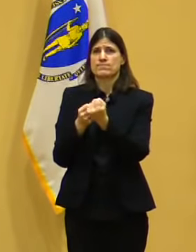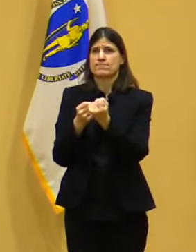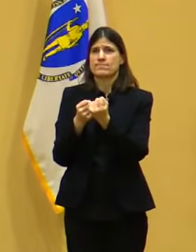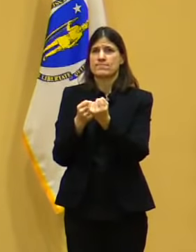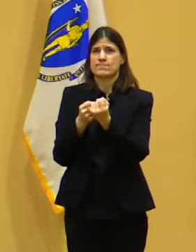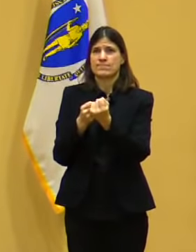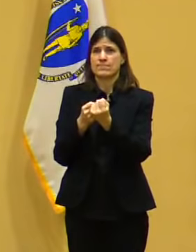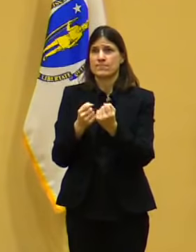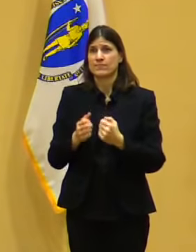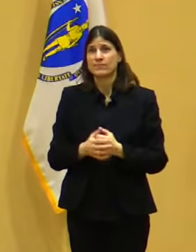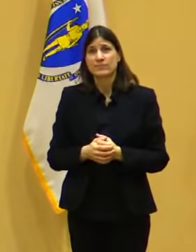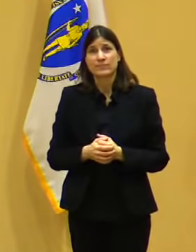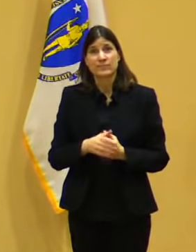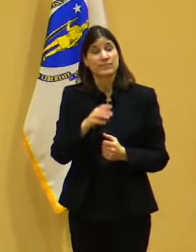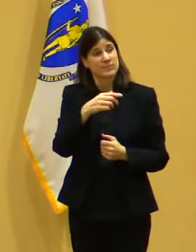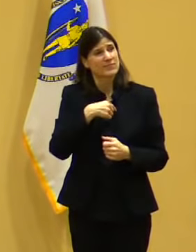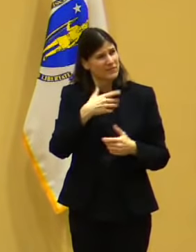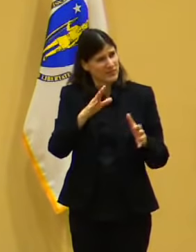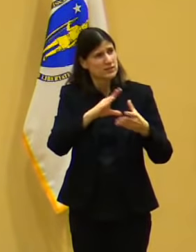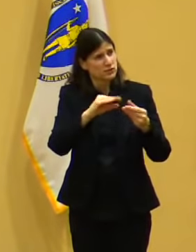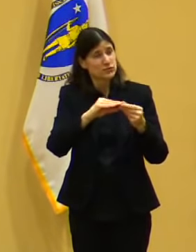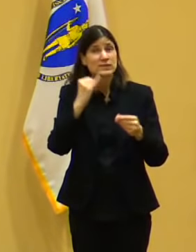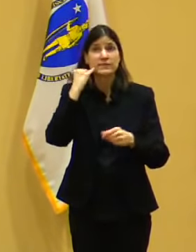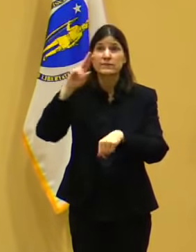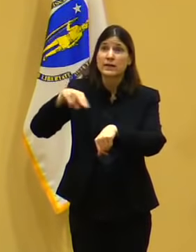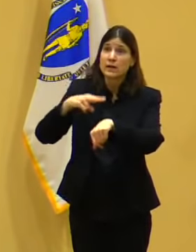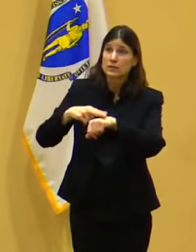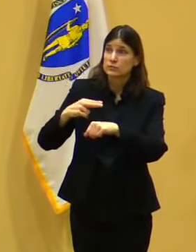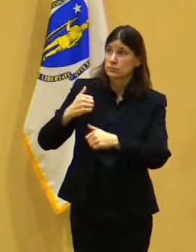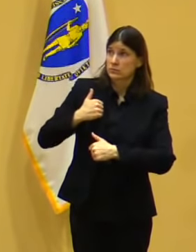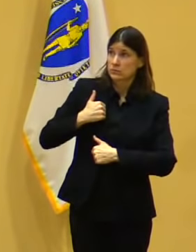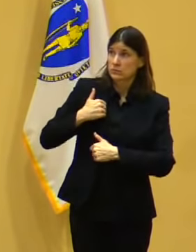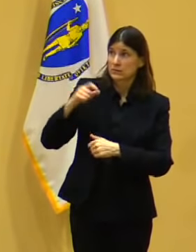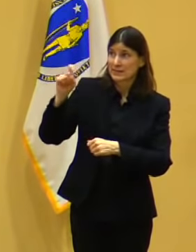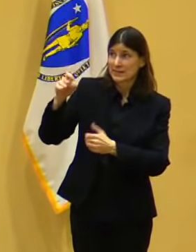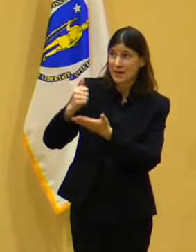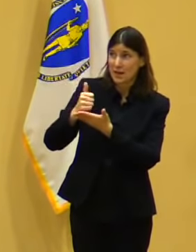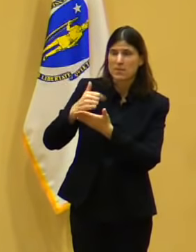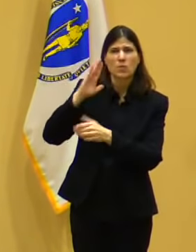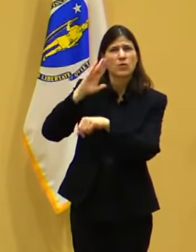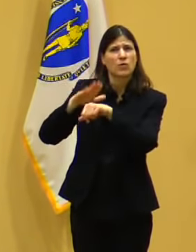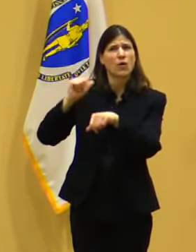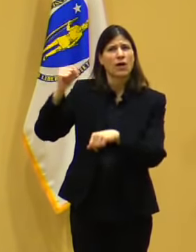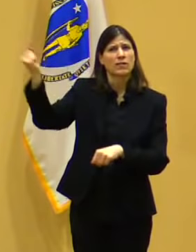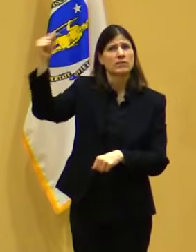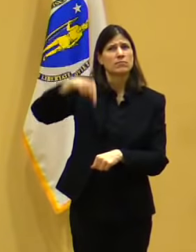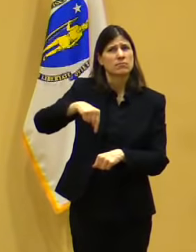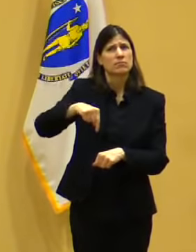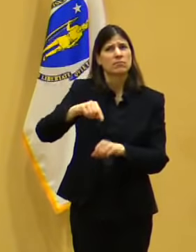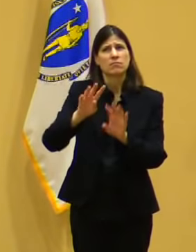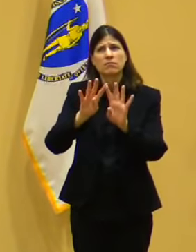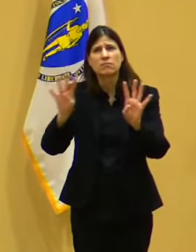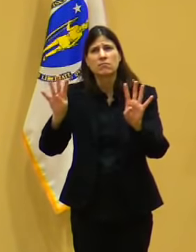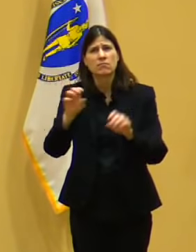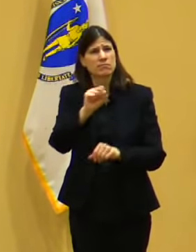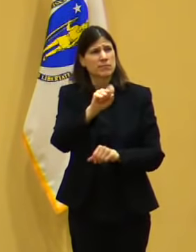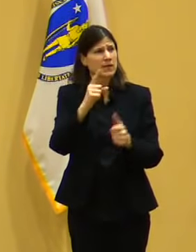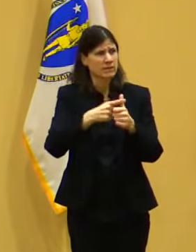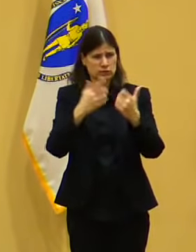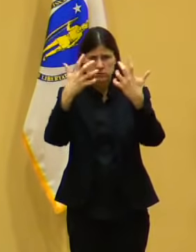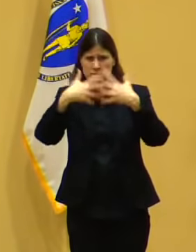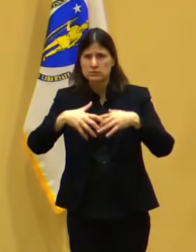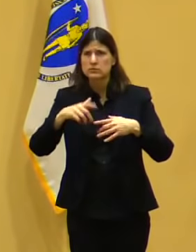And they are currently doing what I would describe as important work around logistics and operations at a number of these